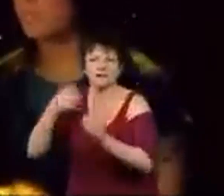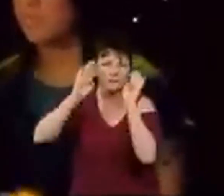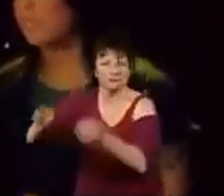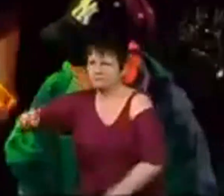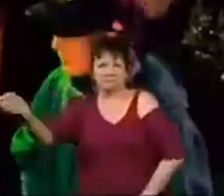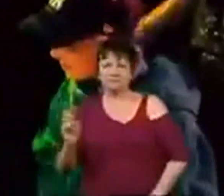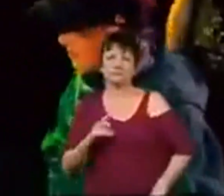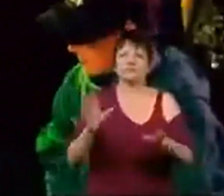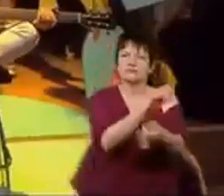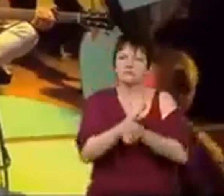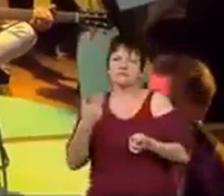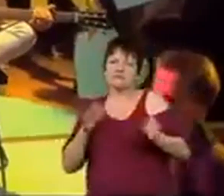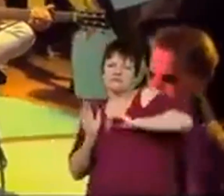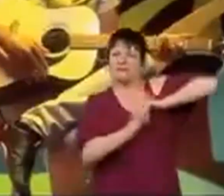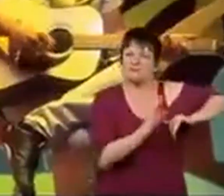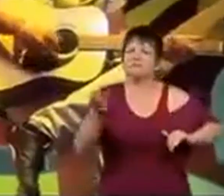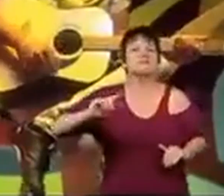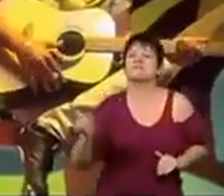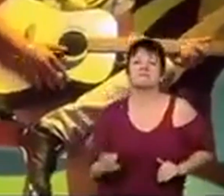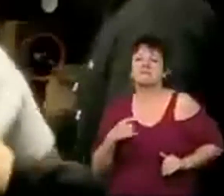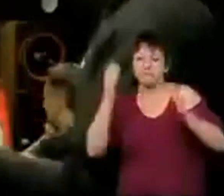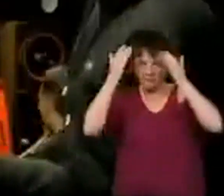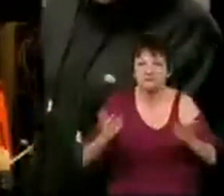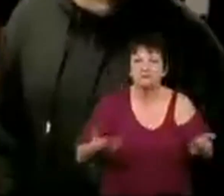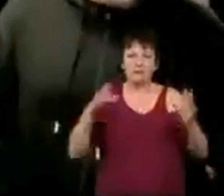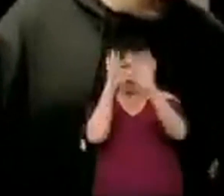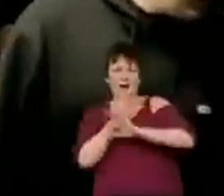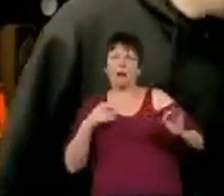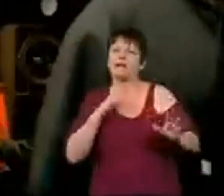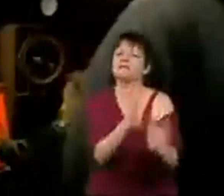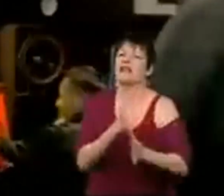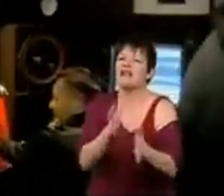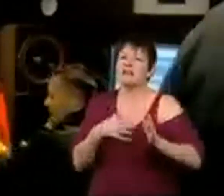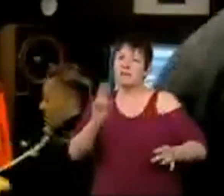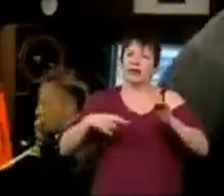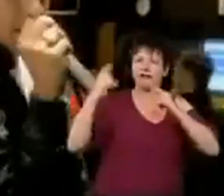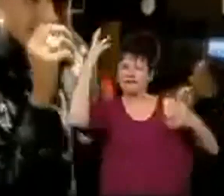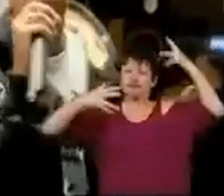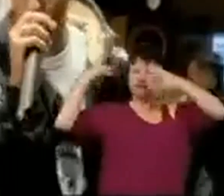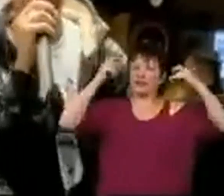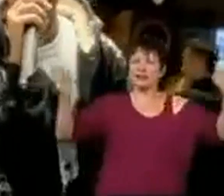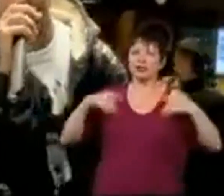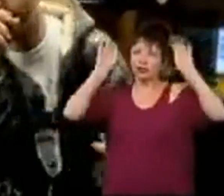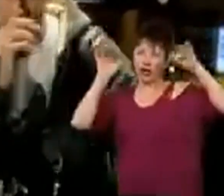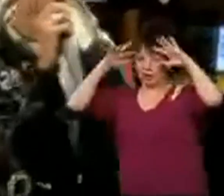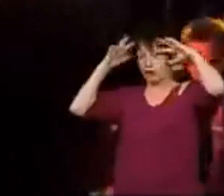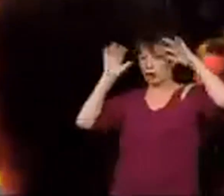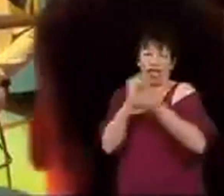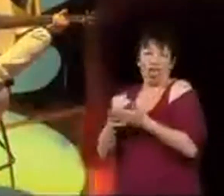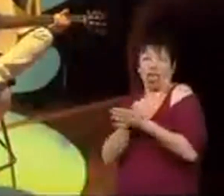destricted convicted never restricted respected hating the quiet inspected making the riot dirty flirty dirty g don't deal